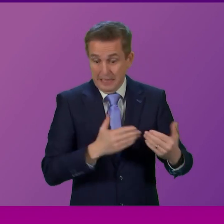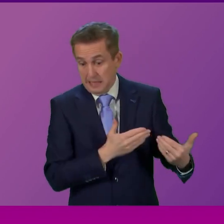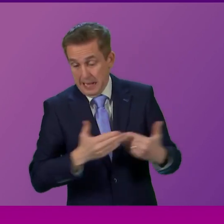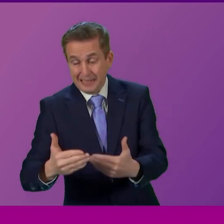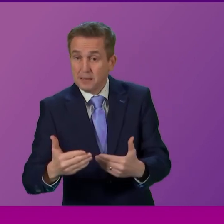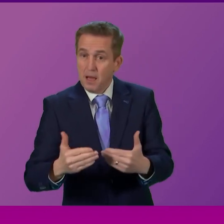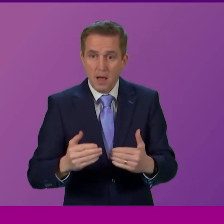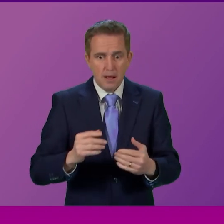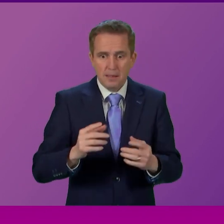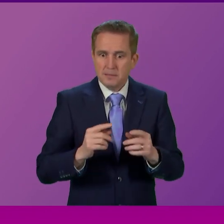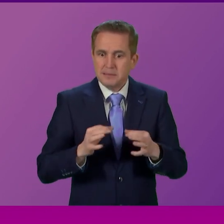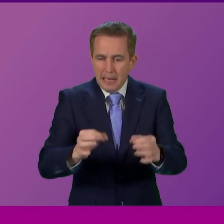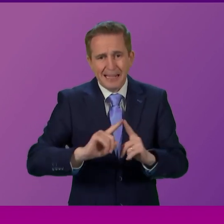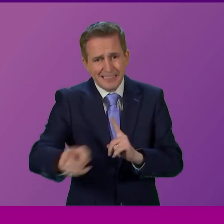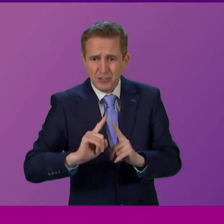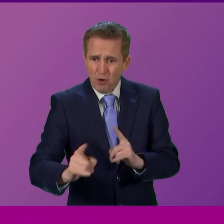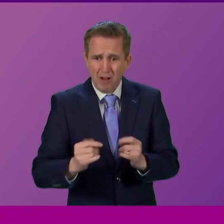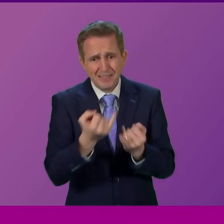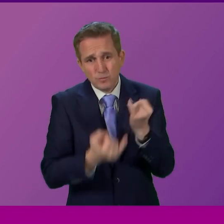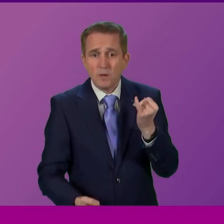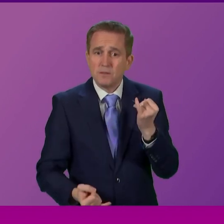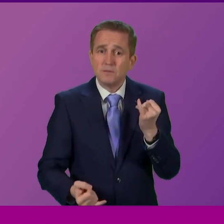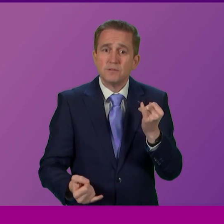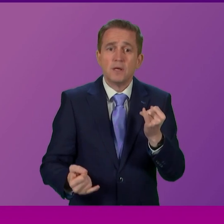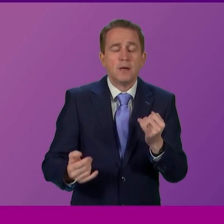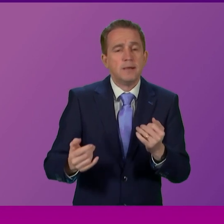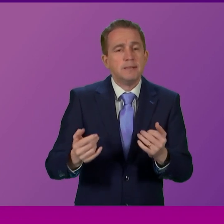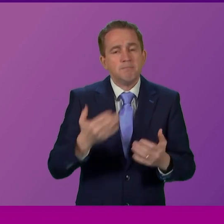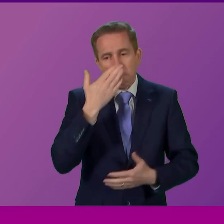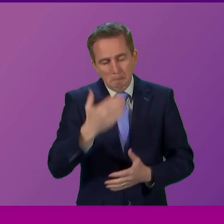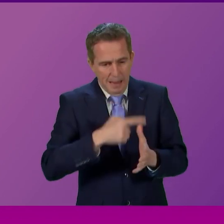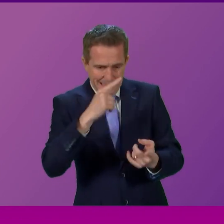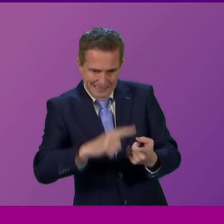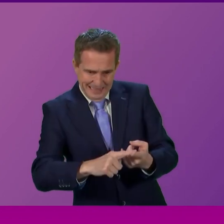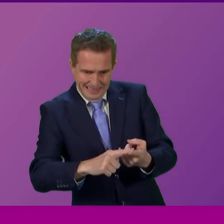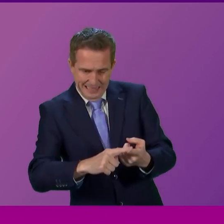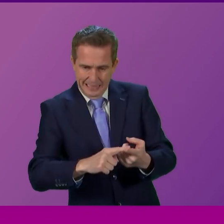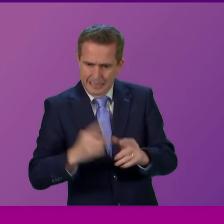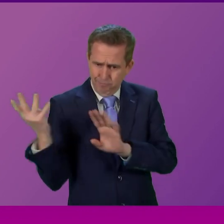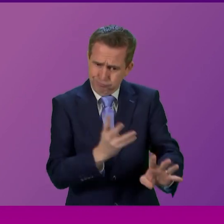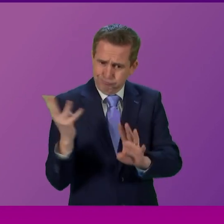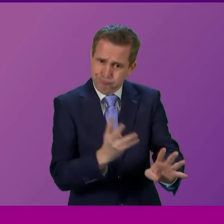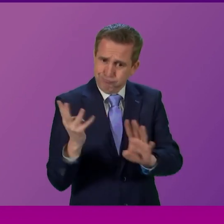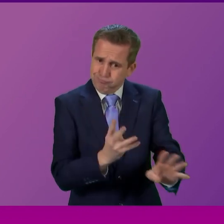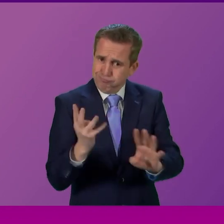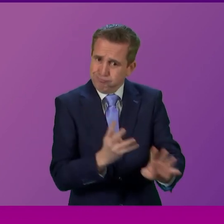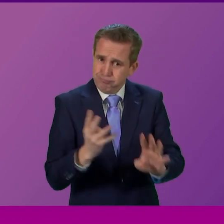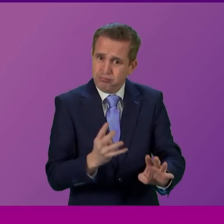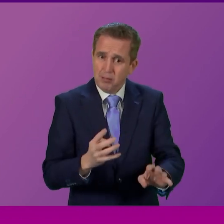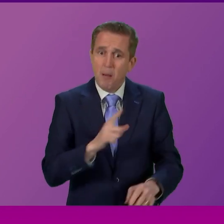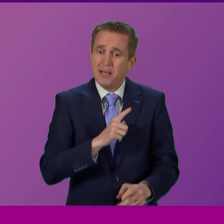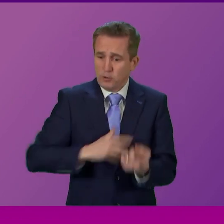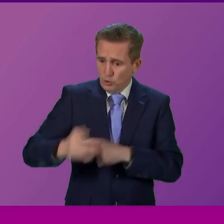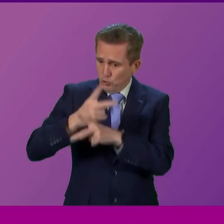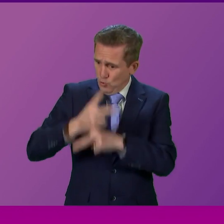Dr Ian Kennedy of the BMA is clear that the current crisis at the front door of A&E is because the back door of social care has not